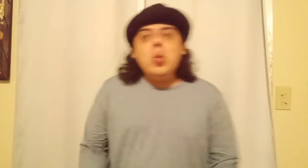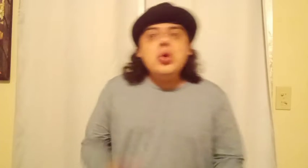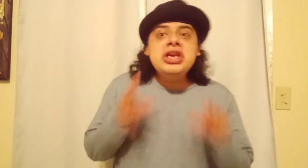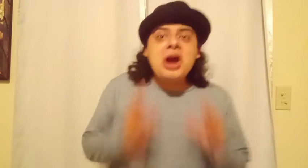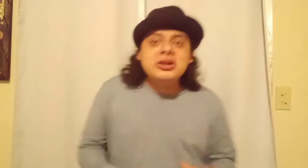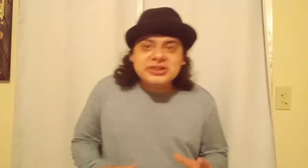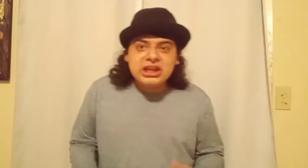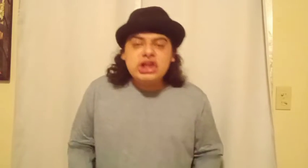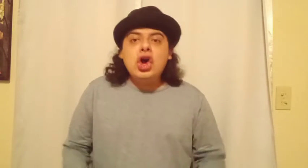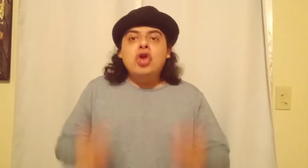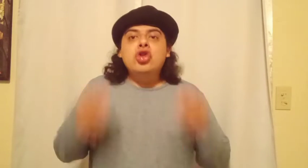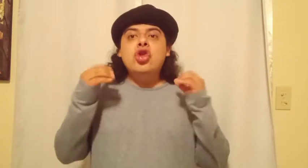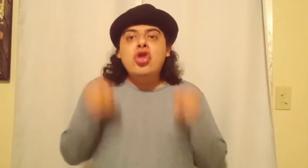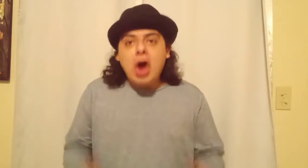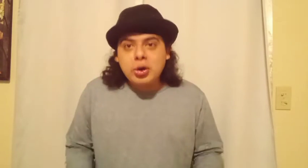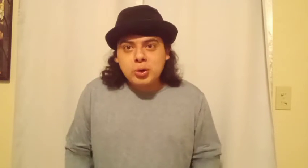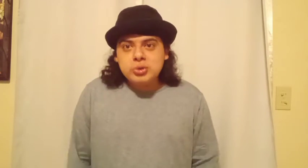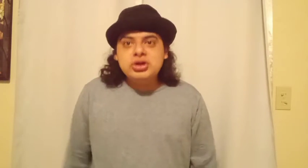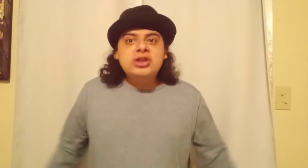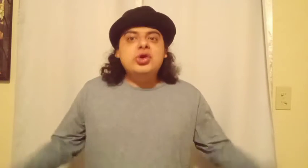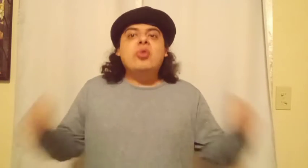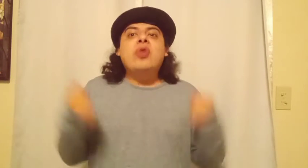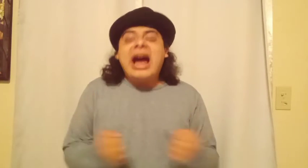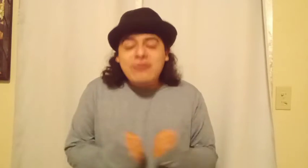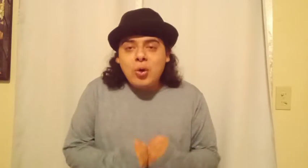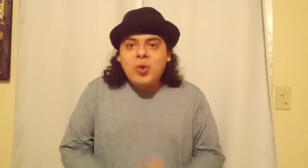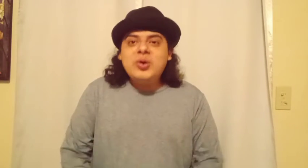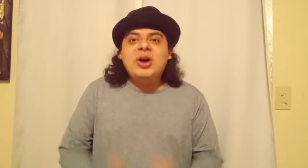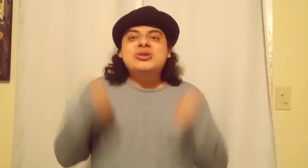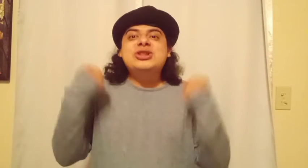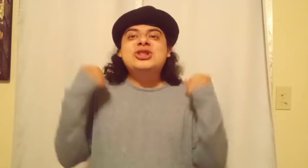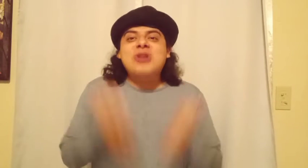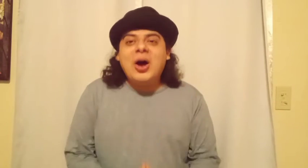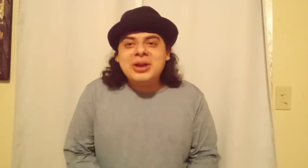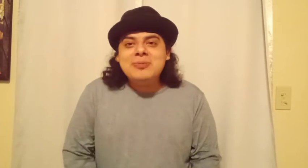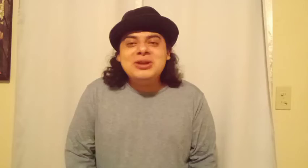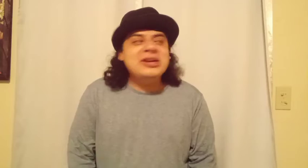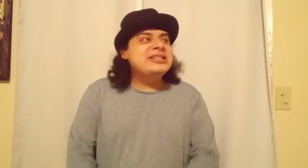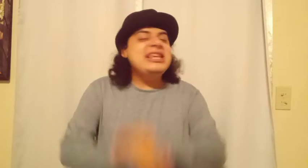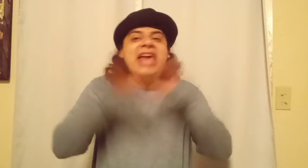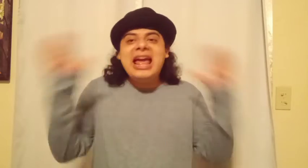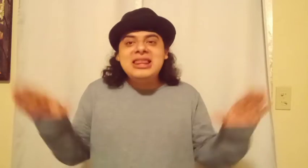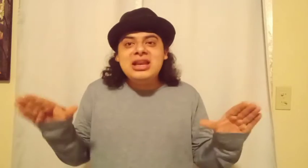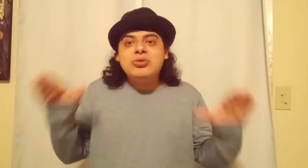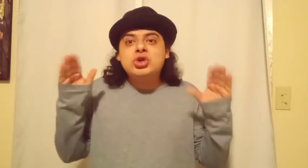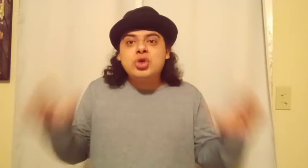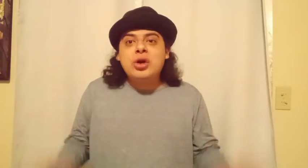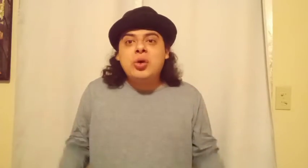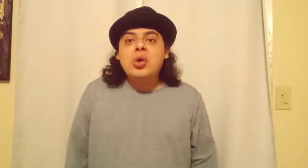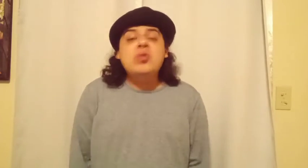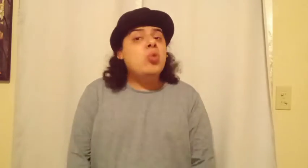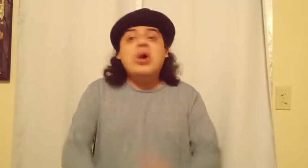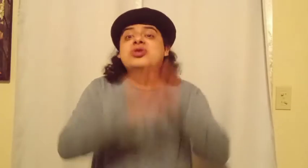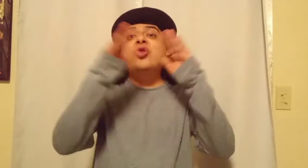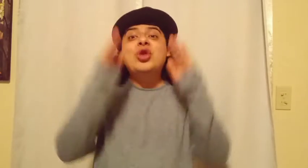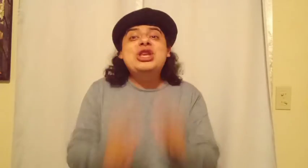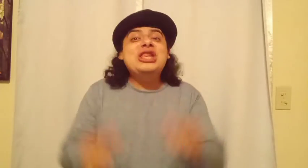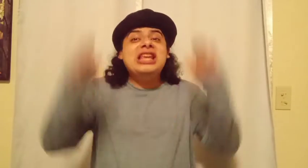We're going to see Knuckles, the rival of Sonic. Because the ending of the trailer was freaking